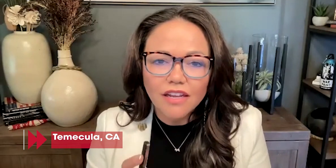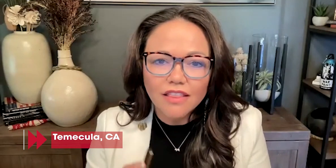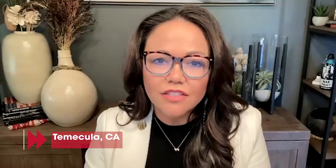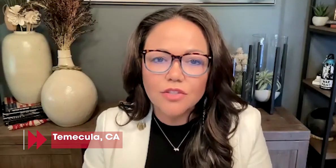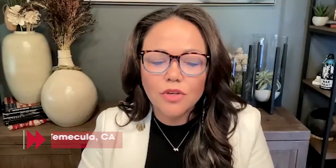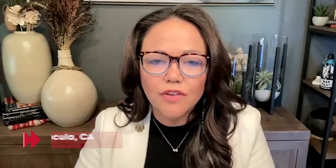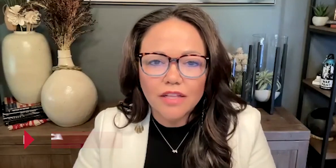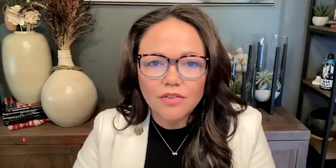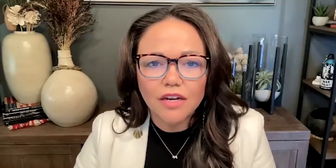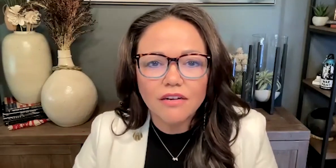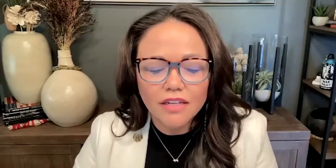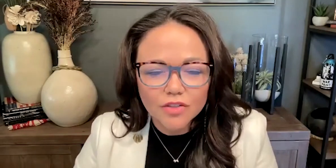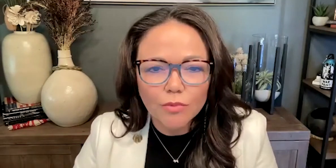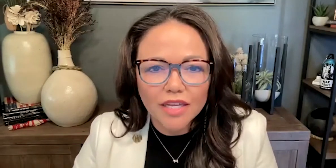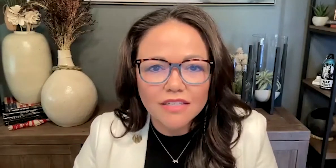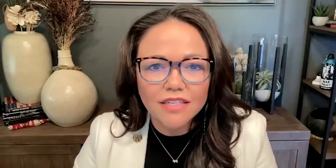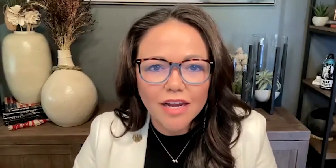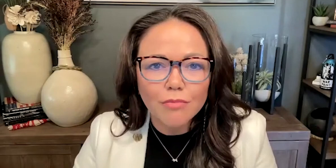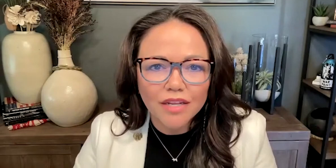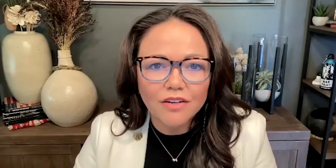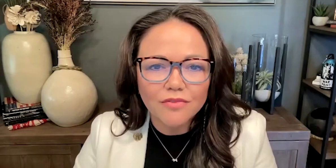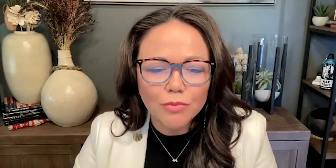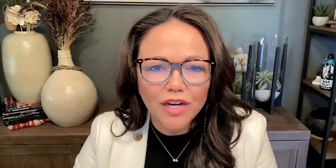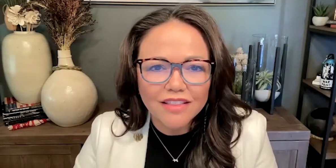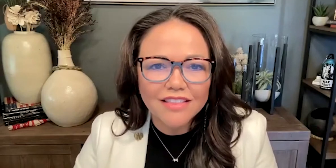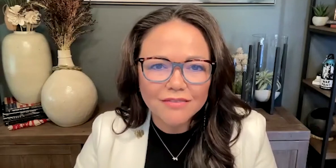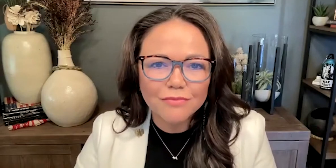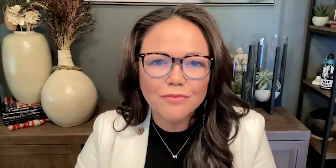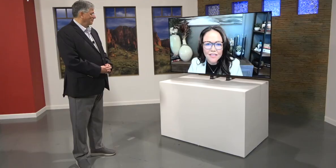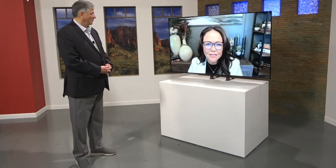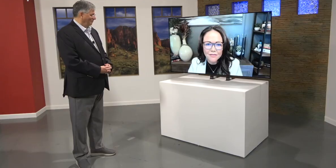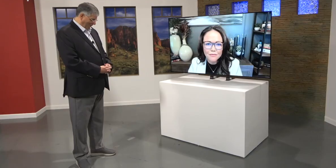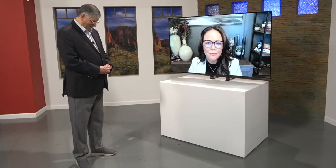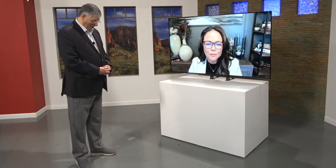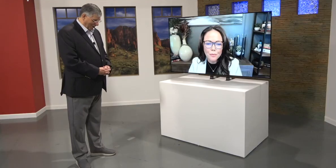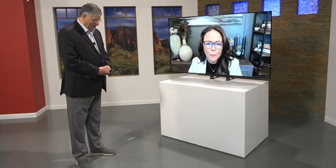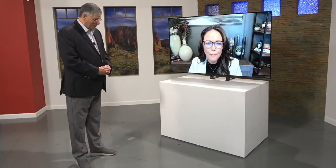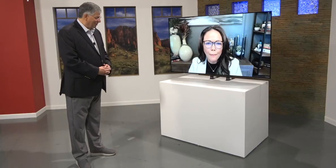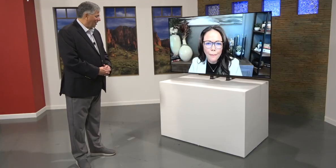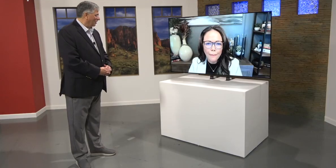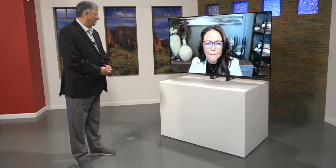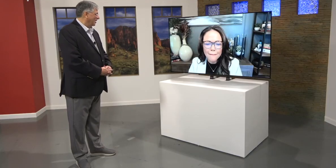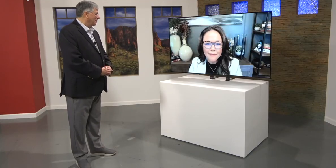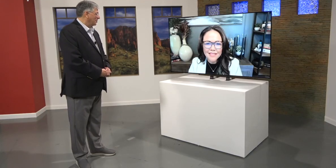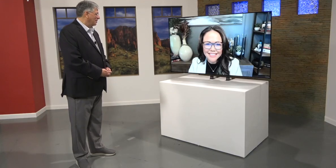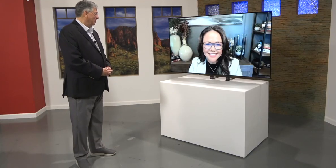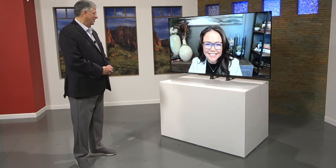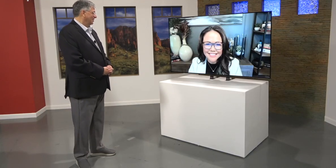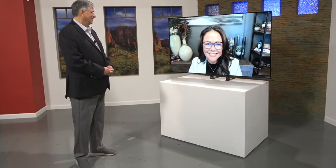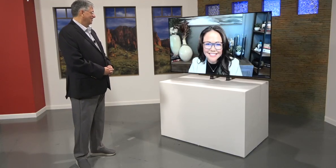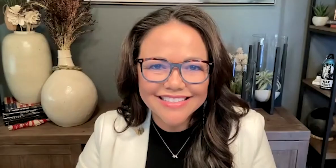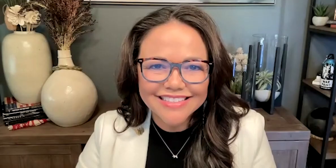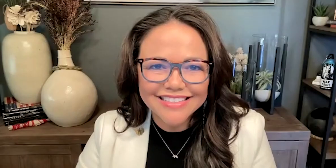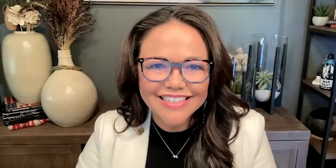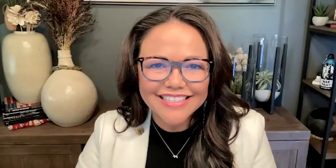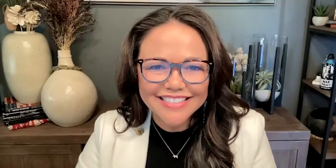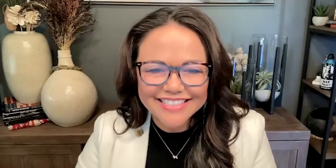country. That's the real value there. And so I'm glad to see it happening on November 8th. Holly Cook-McCaro, thank you so much.